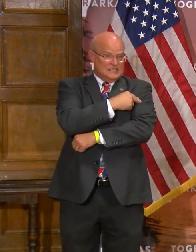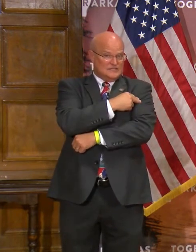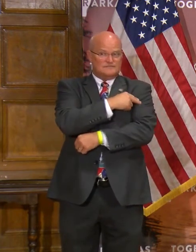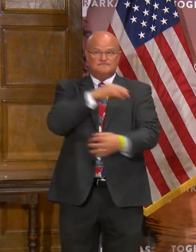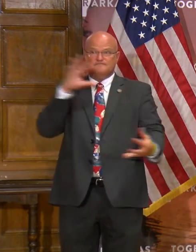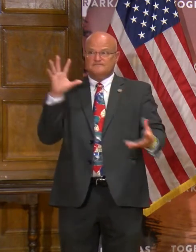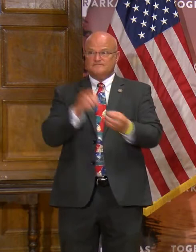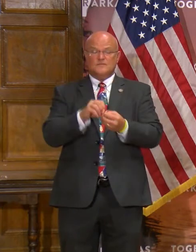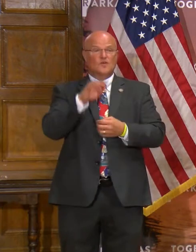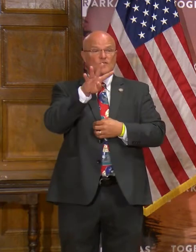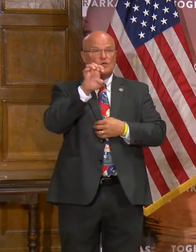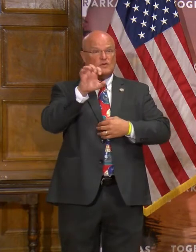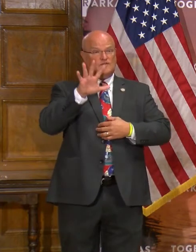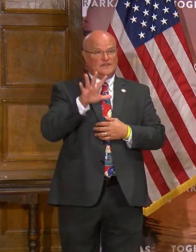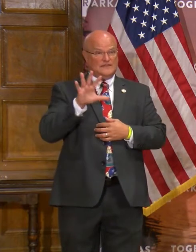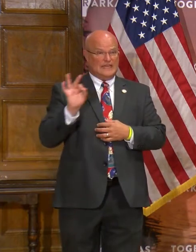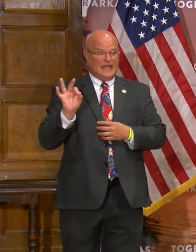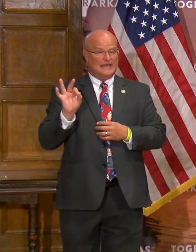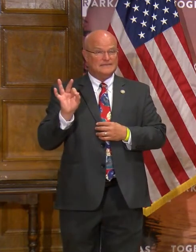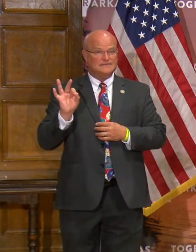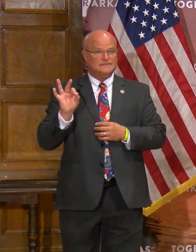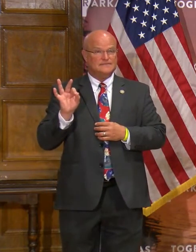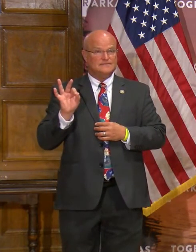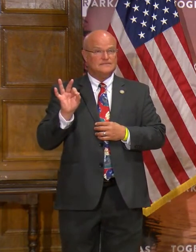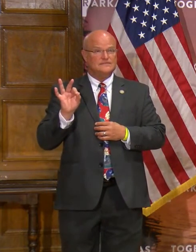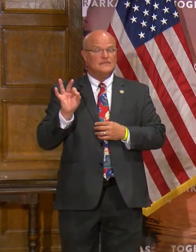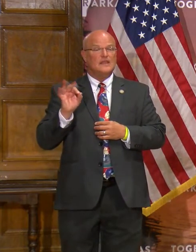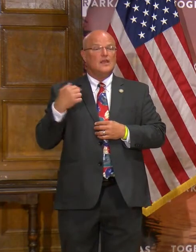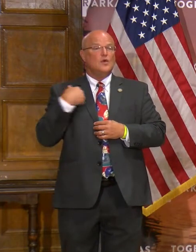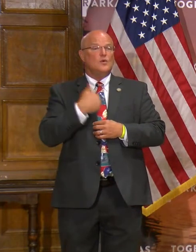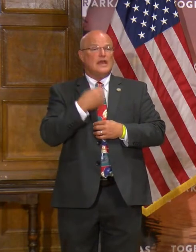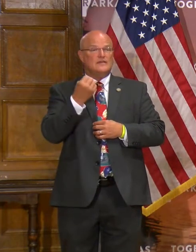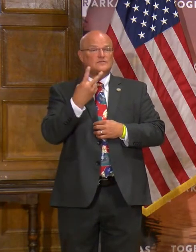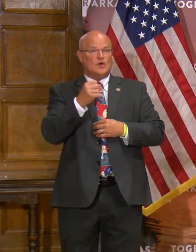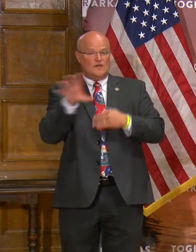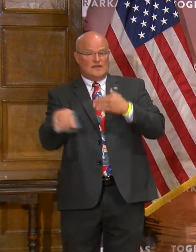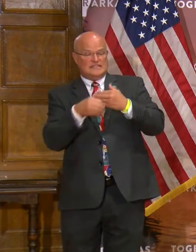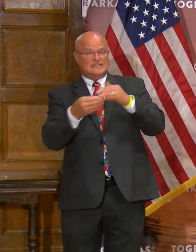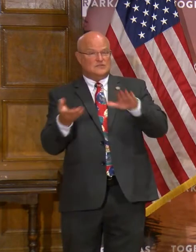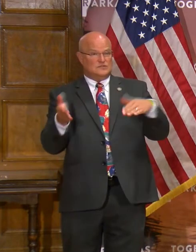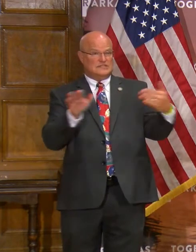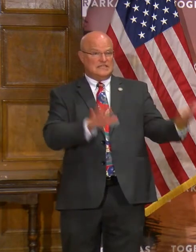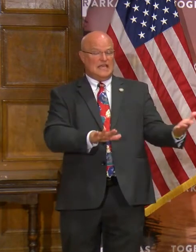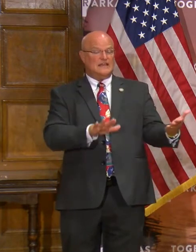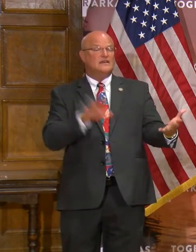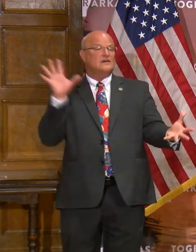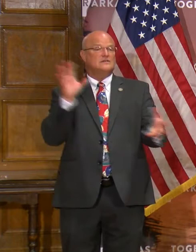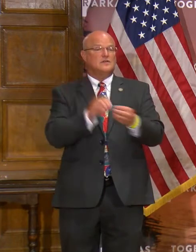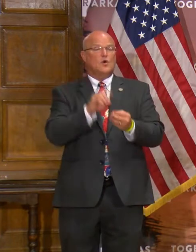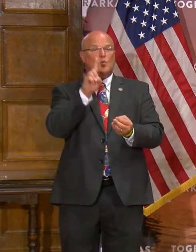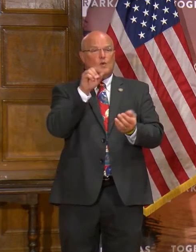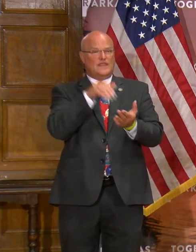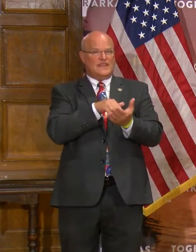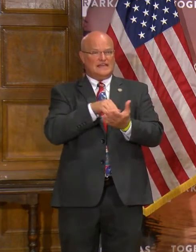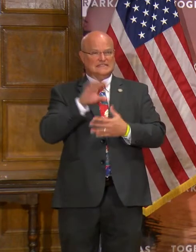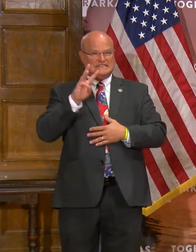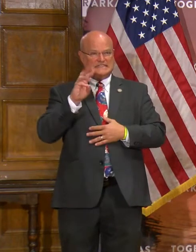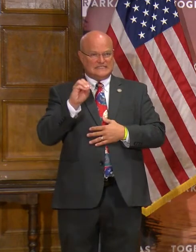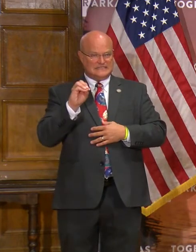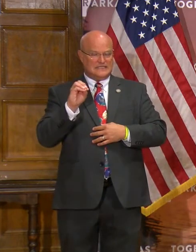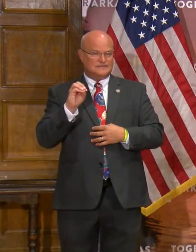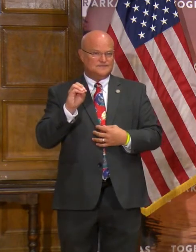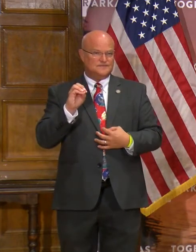that brings us to 459. And we have 12 additional deaths that brings us to 1,060.